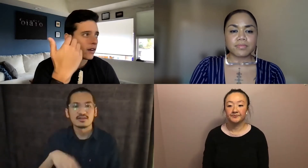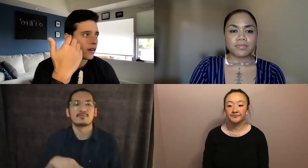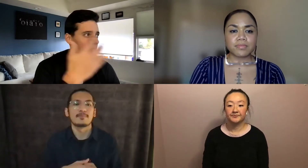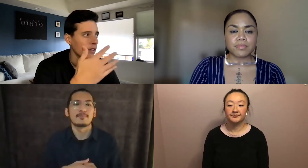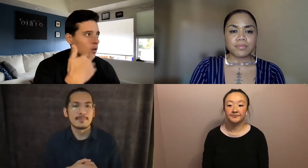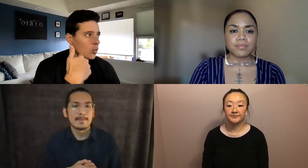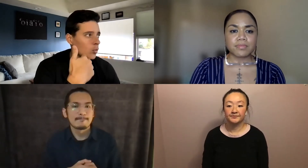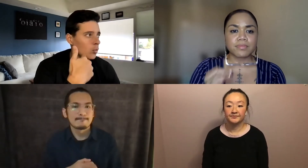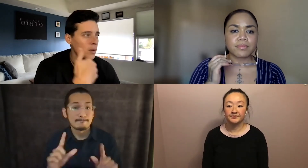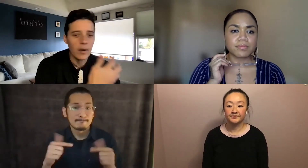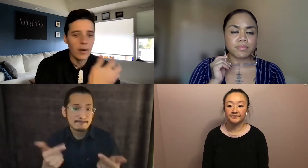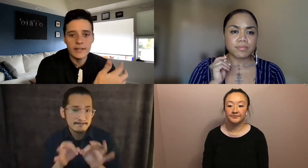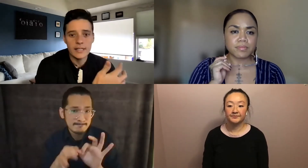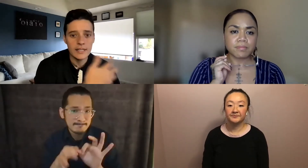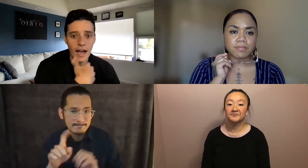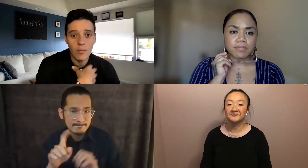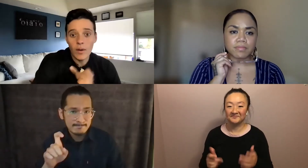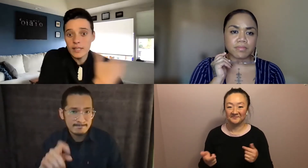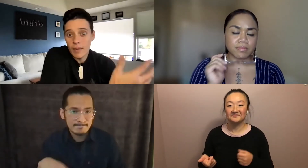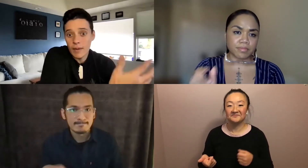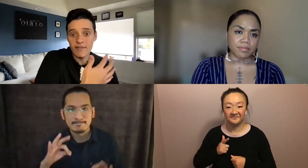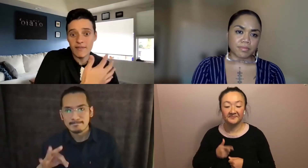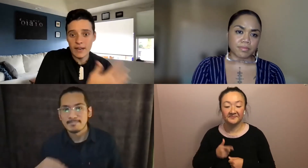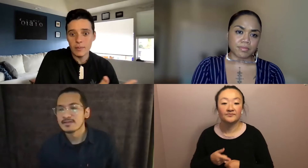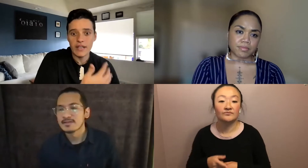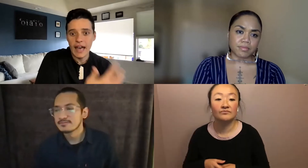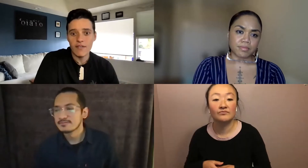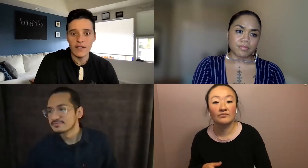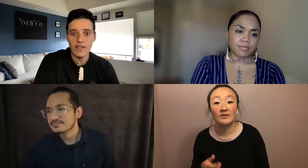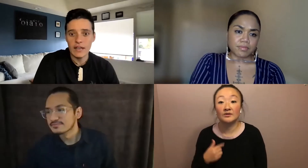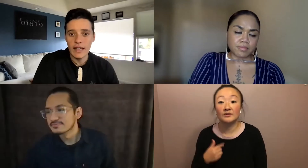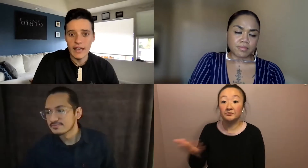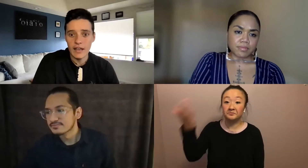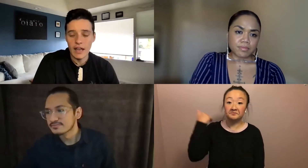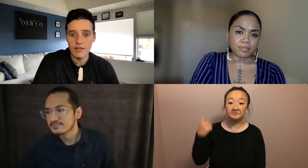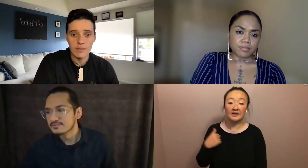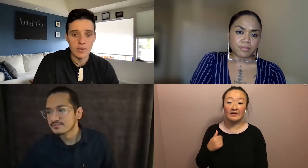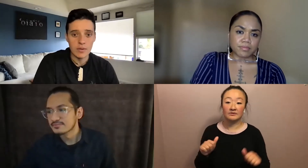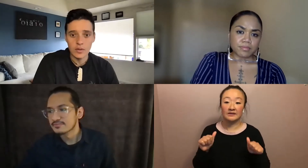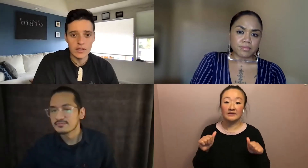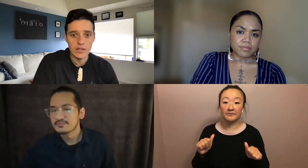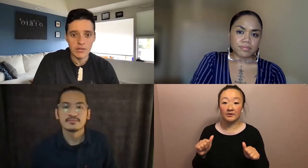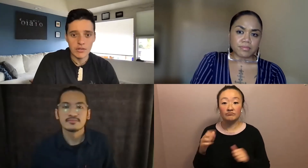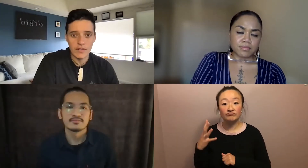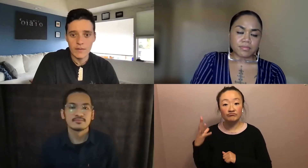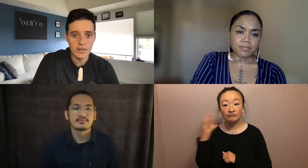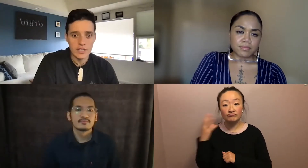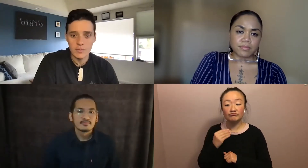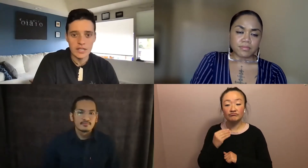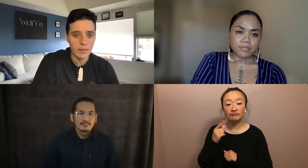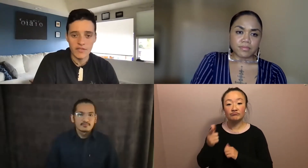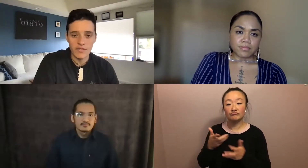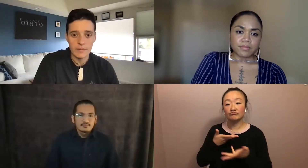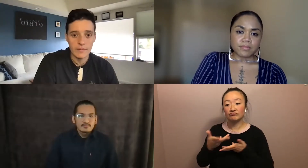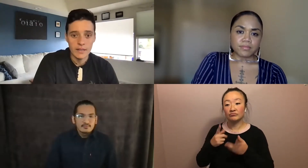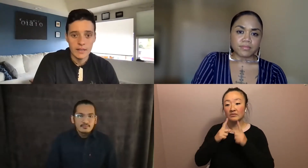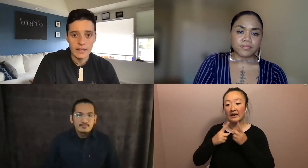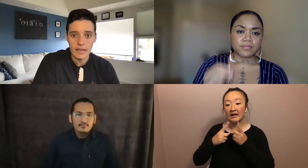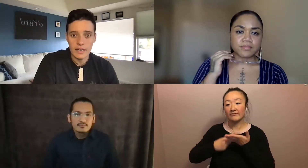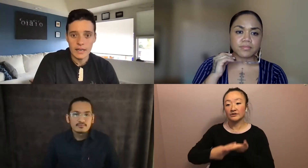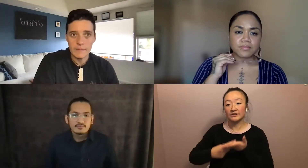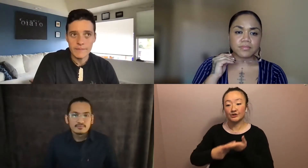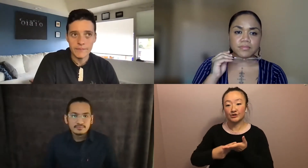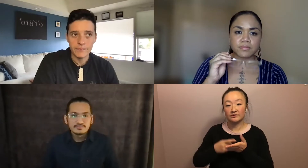you know, where we once I once might have been able to have a really beautiful and generative conversation with someone from.